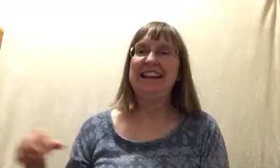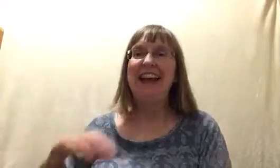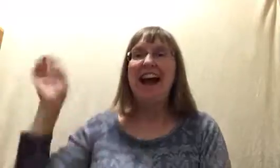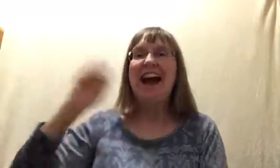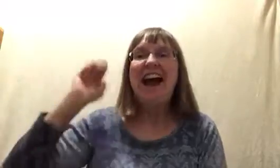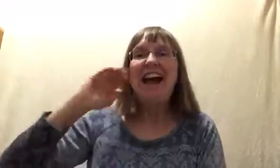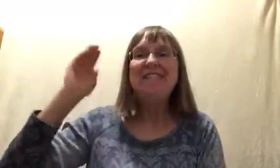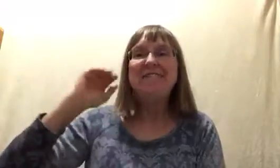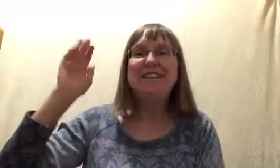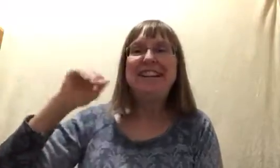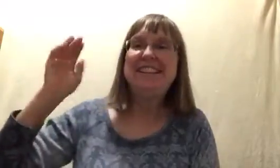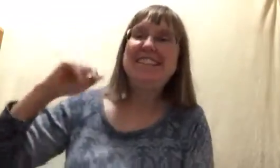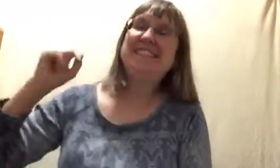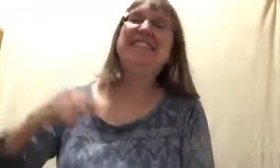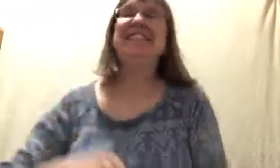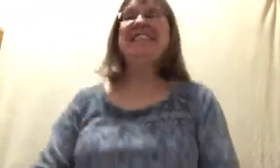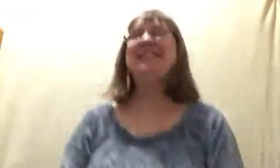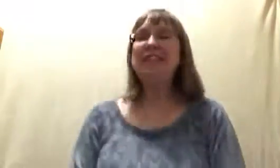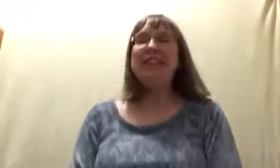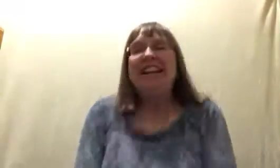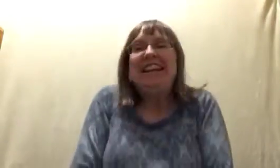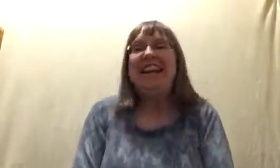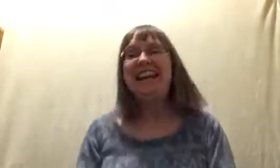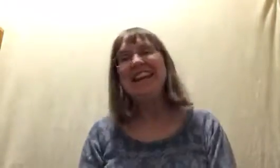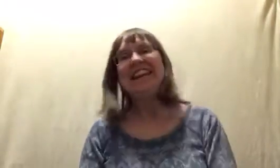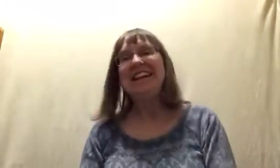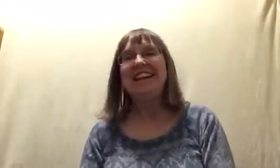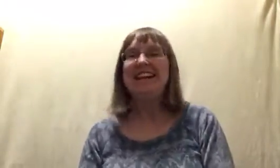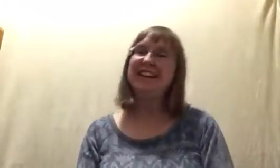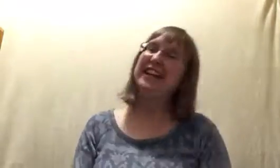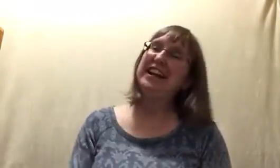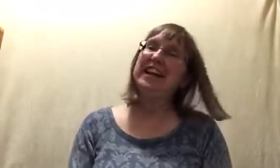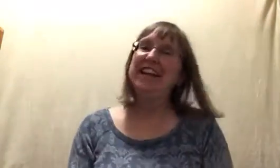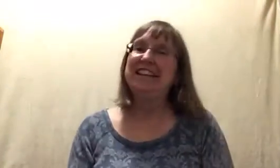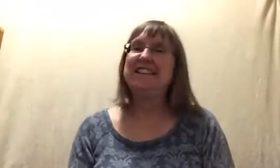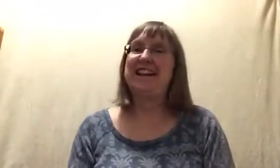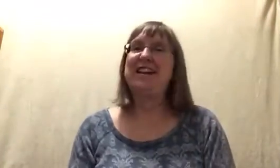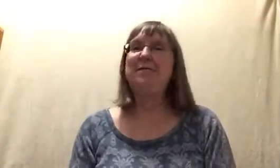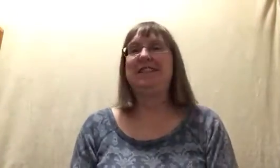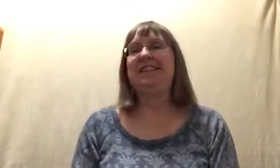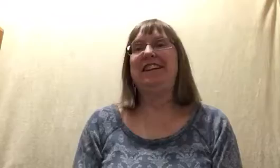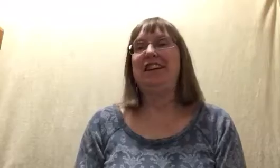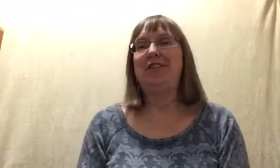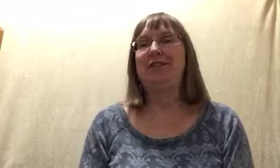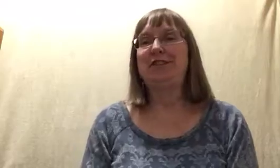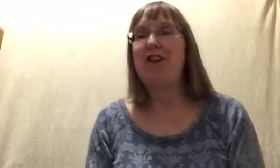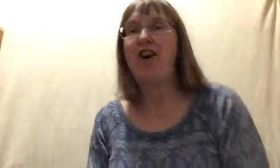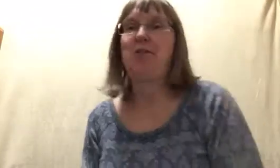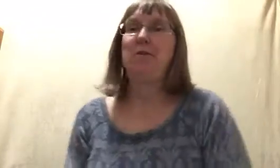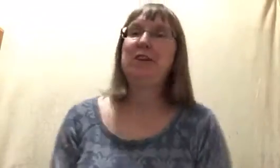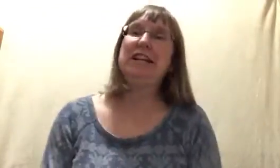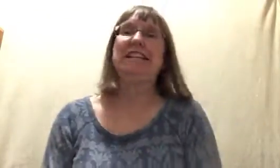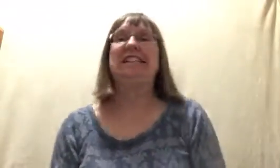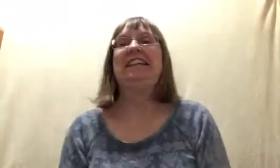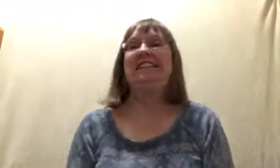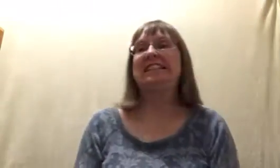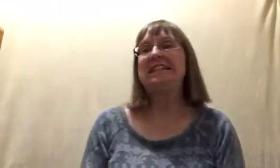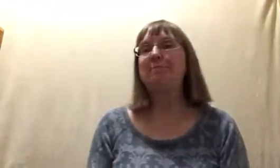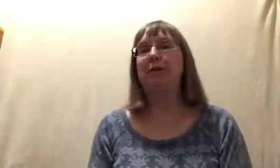Hi friends, it's Teacher Linda here. It's time to sing another song. We're gonna sing Slippery